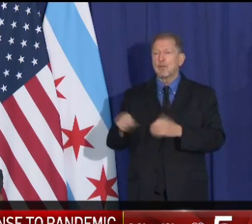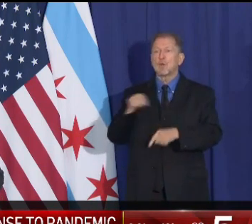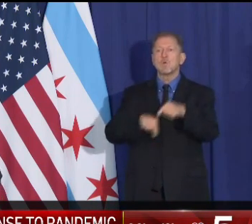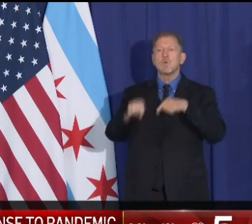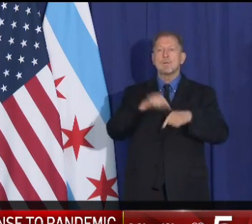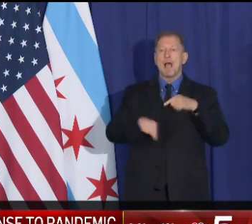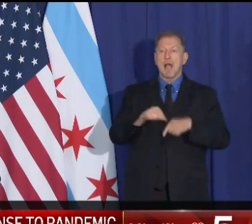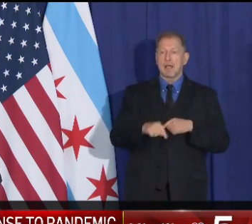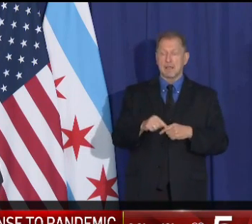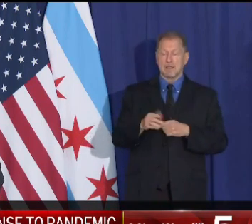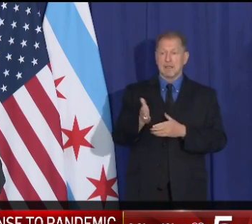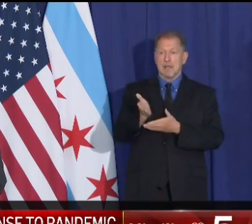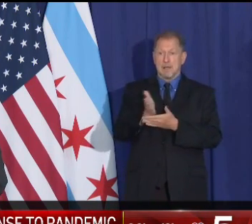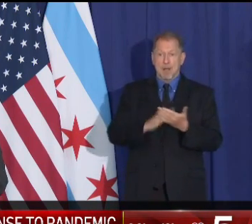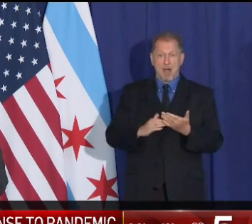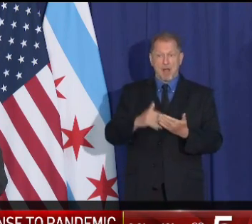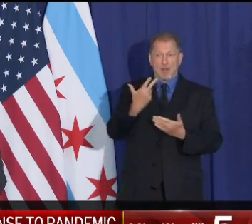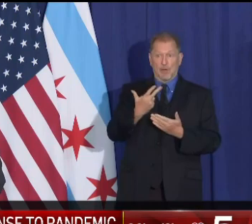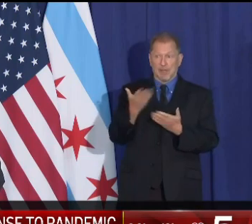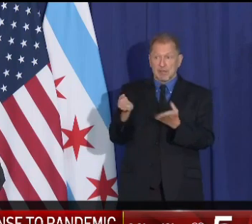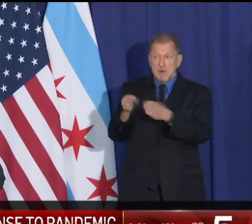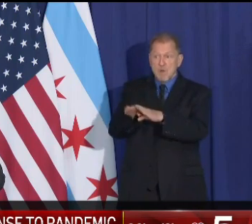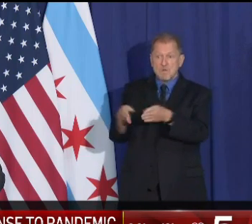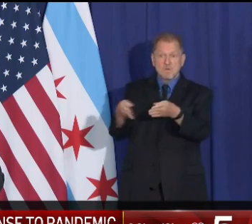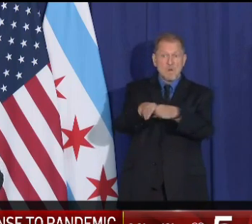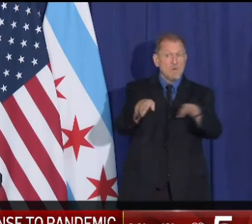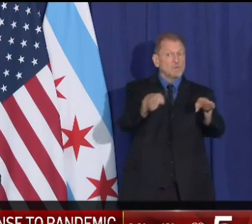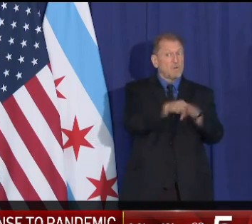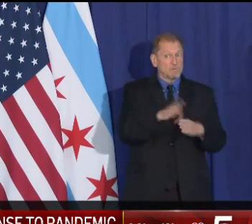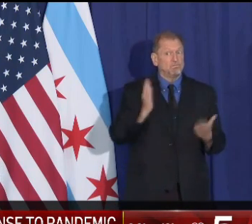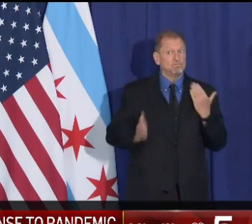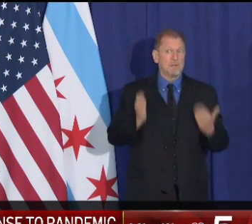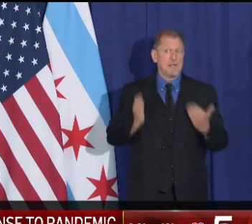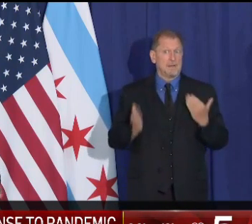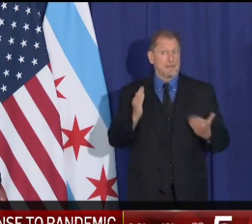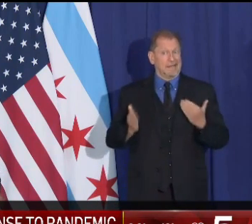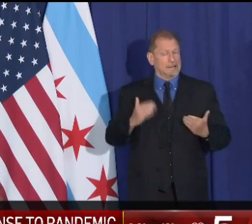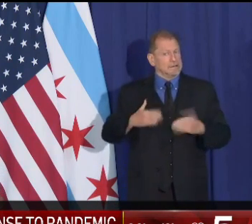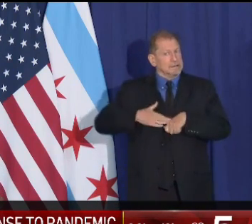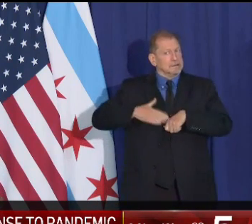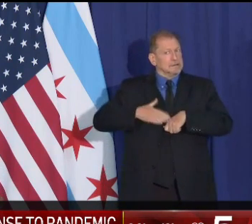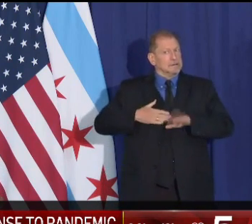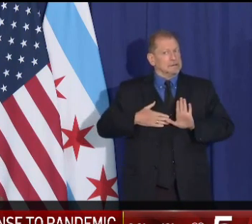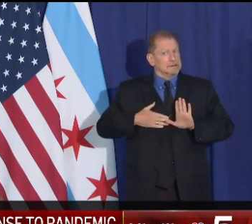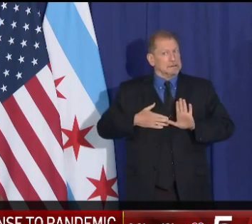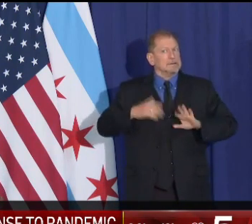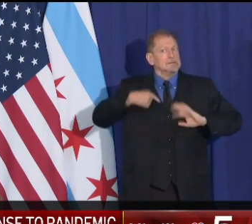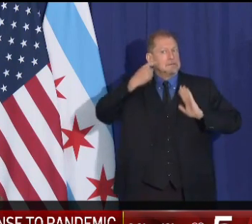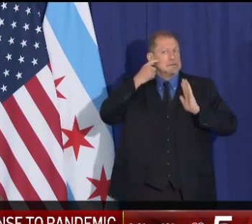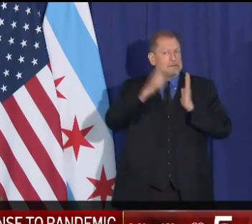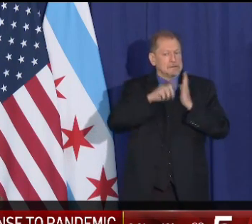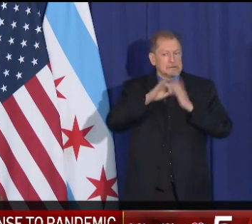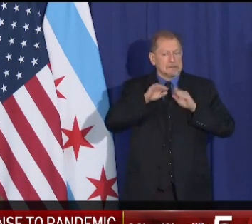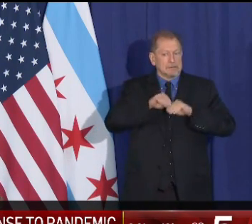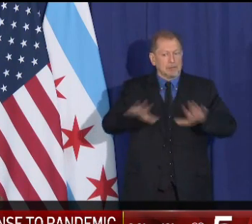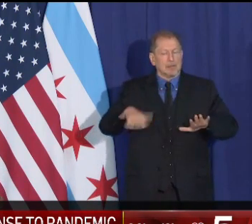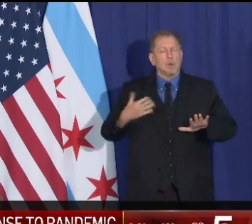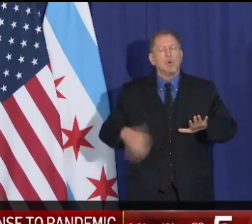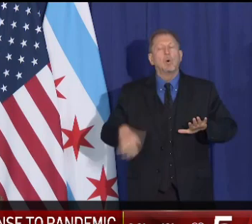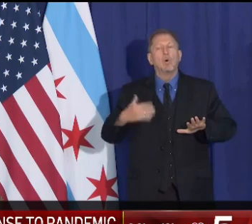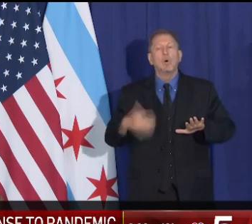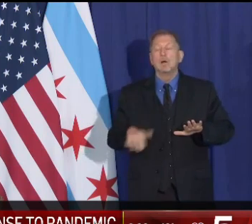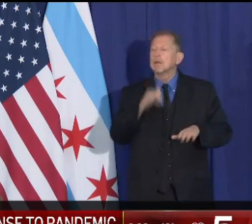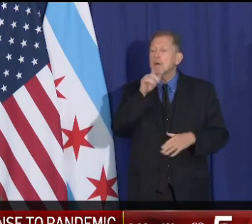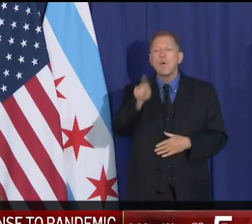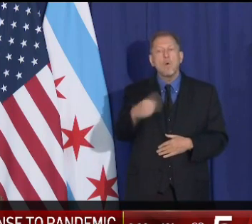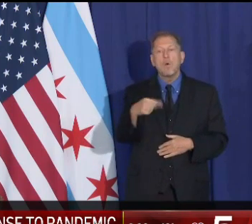to some of our phase three restrictions. The rising case numbers we're seeing here are happening